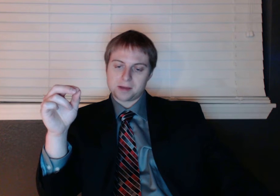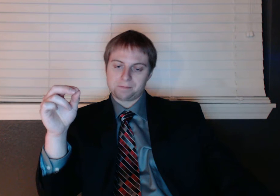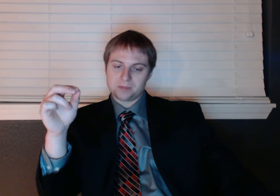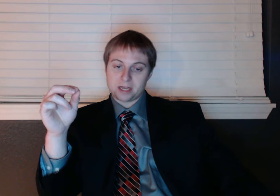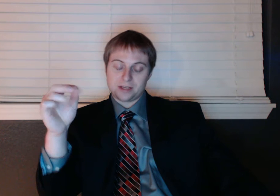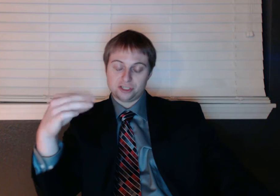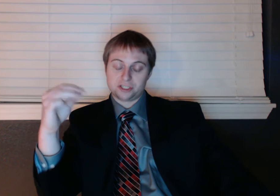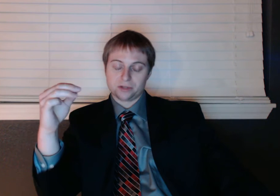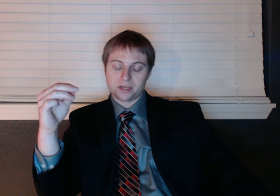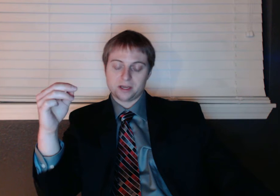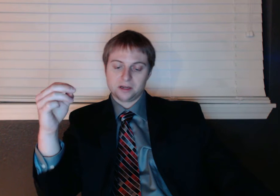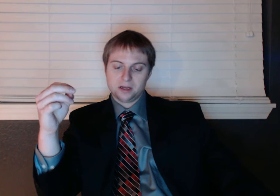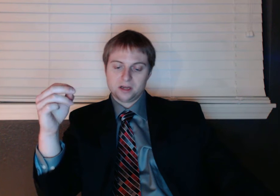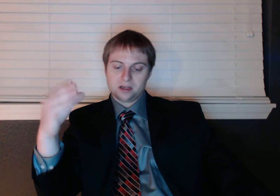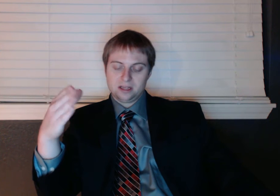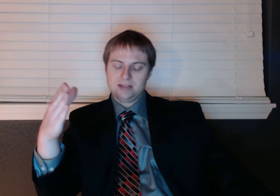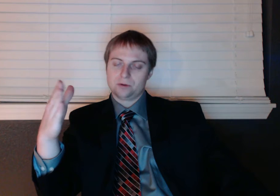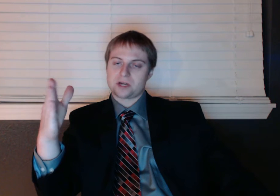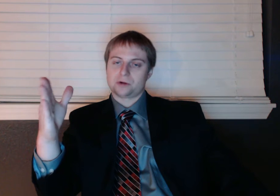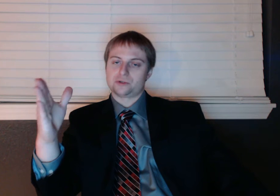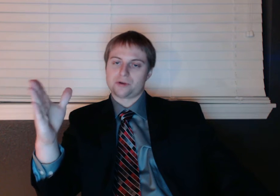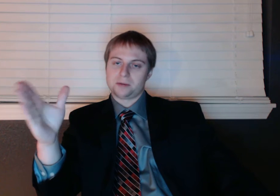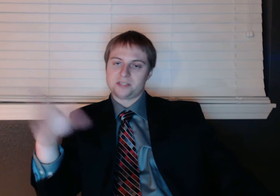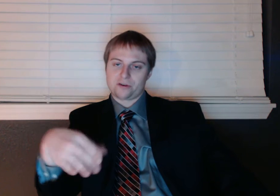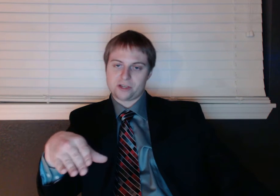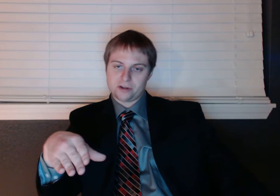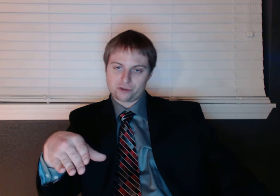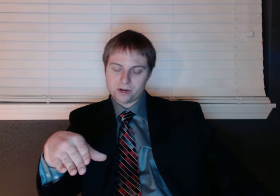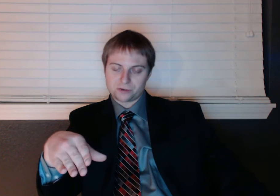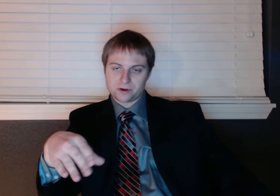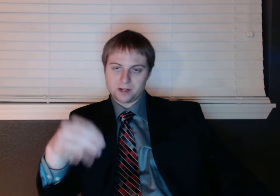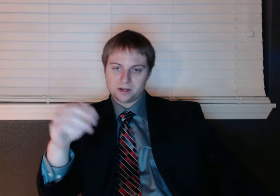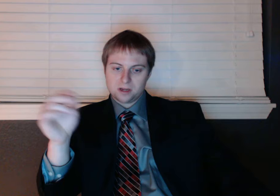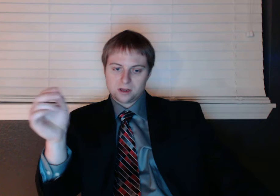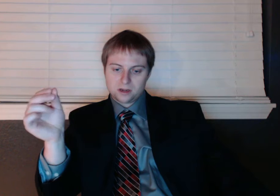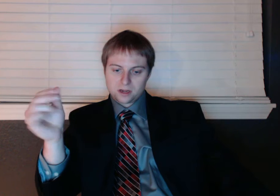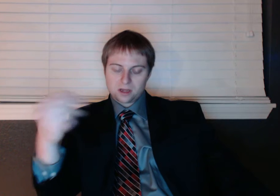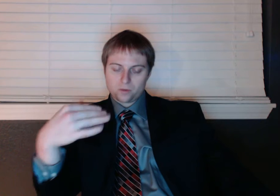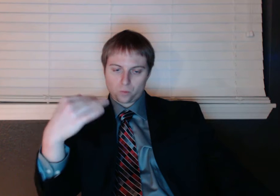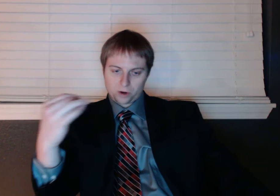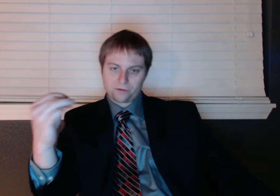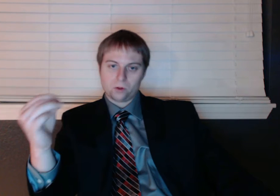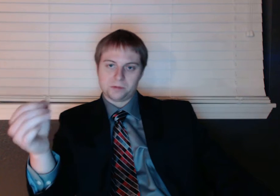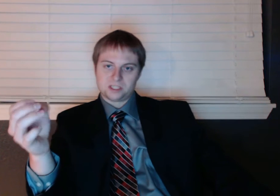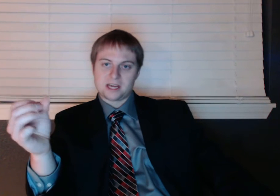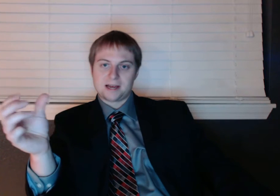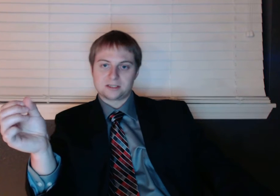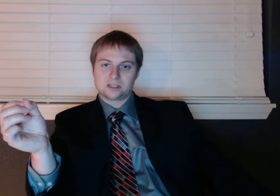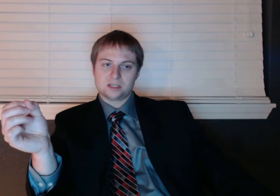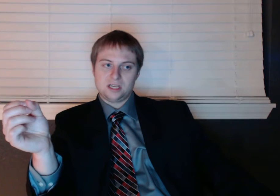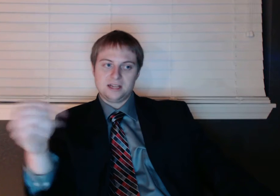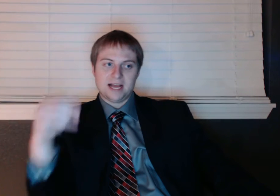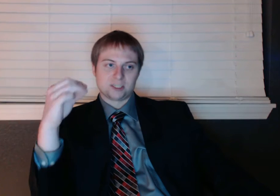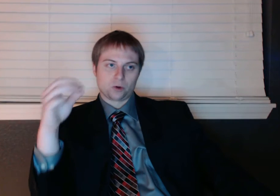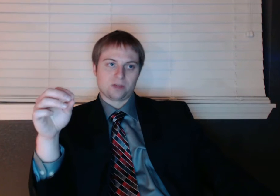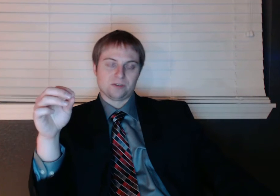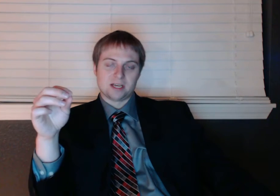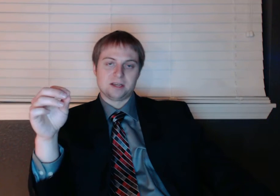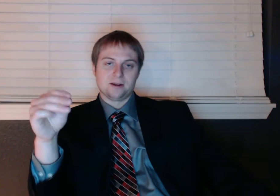time. I think she still did. And you know Donald Trump's Secretary of Treasury worked for Goldman Sachs. He hasn't worked for 10